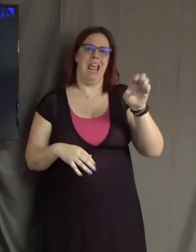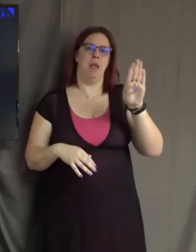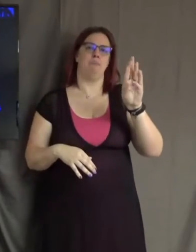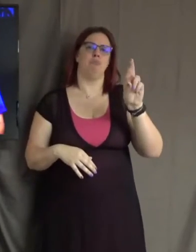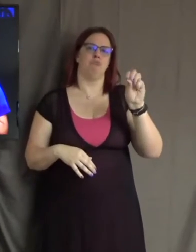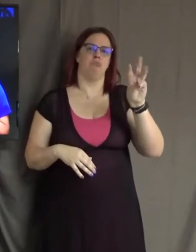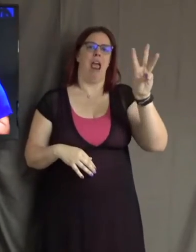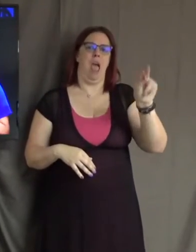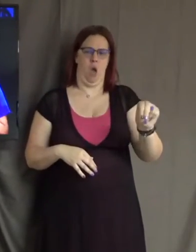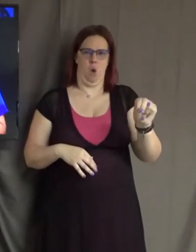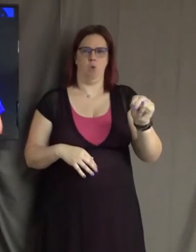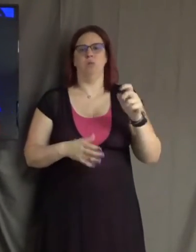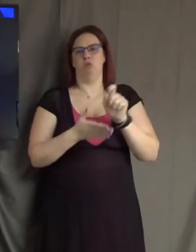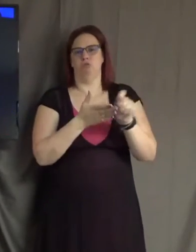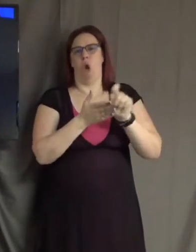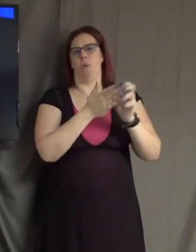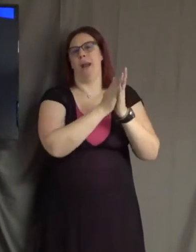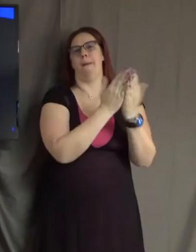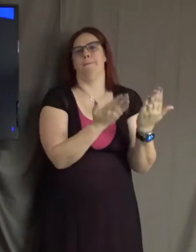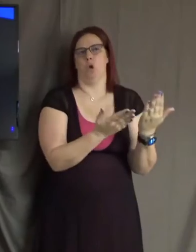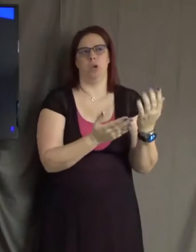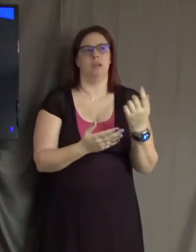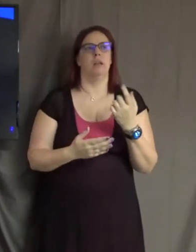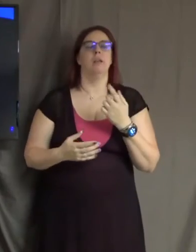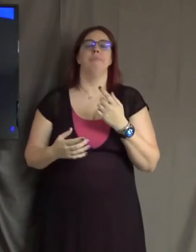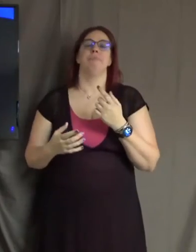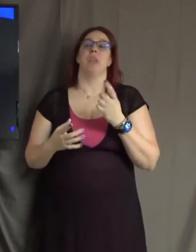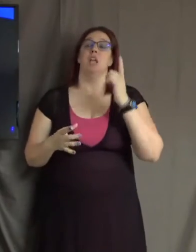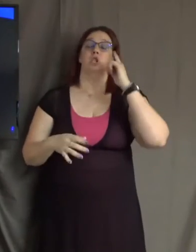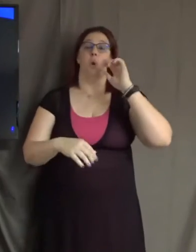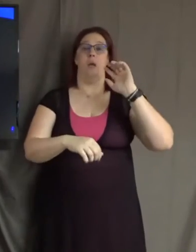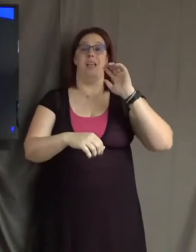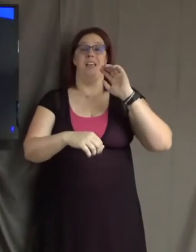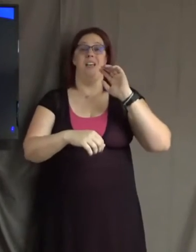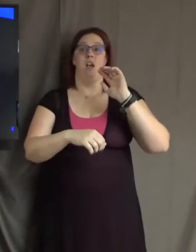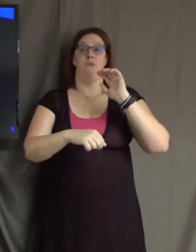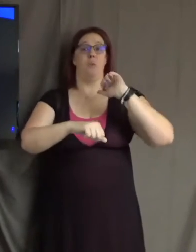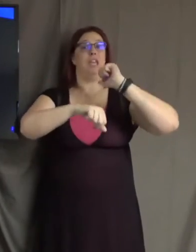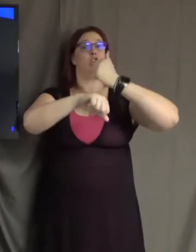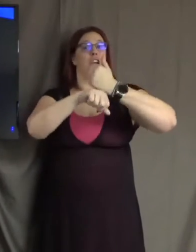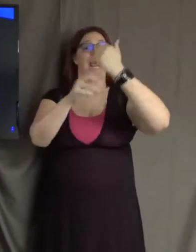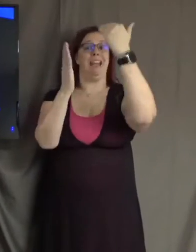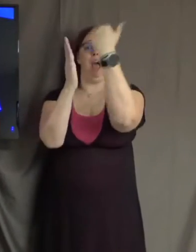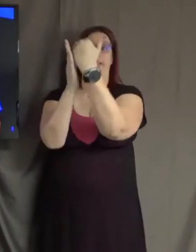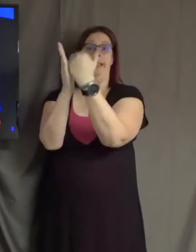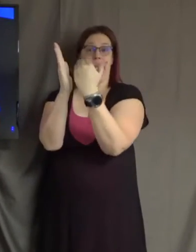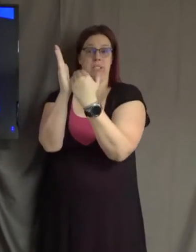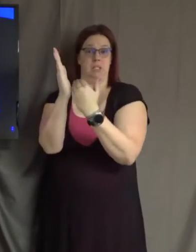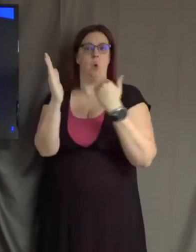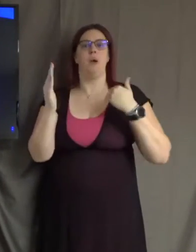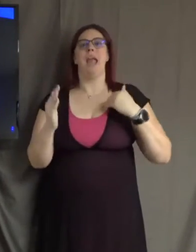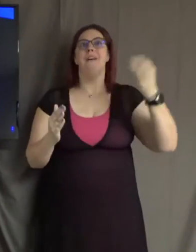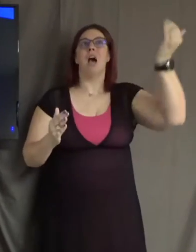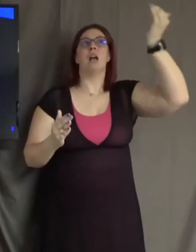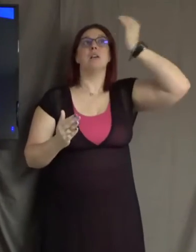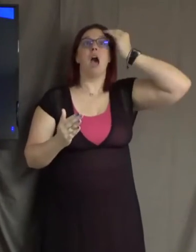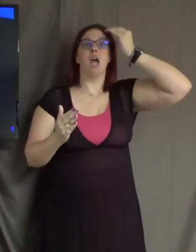to Lead, recently. To create a list, she suggested that we have a conscious list of 12 people whom we